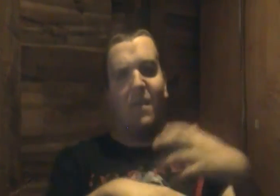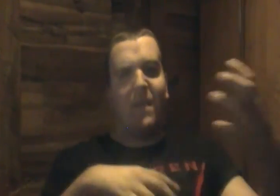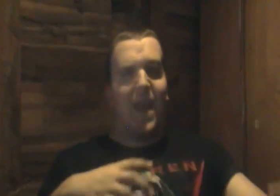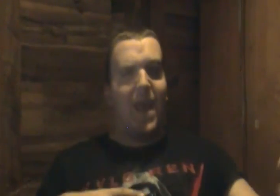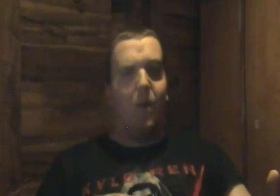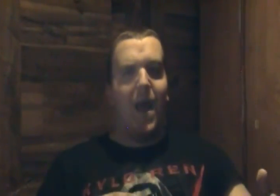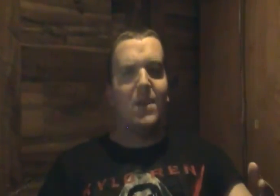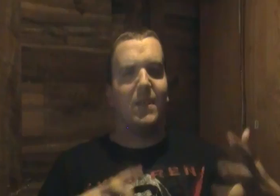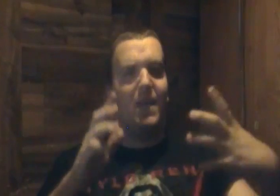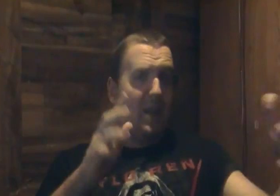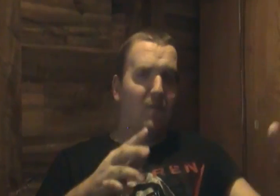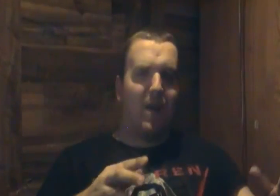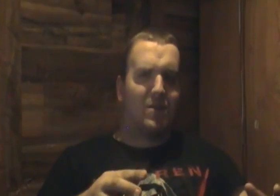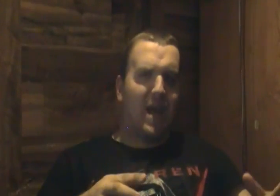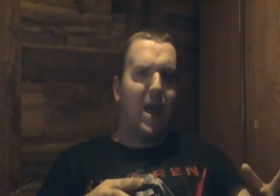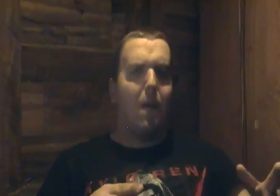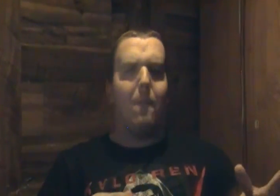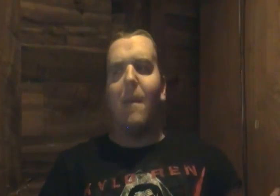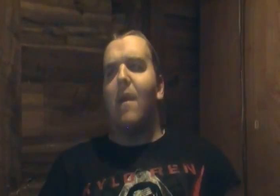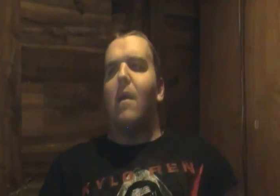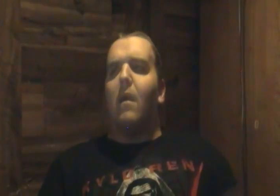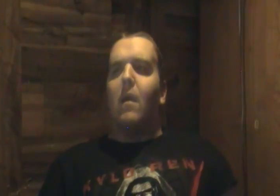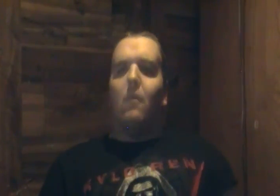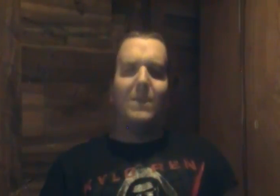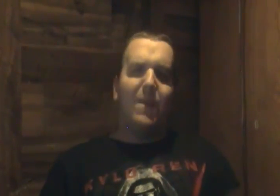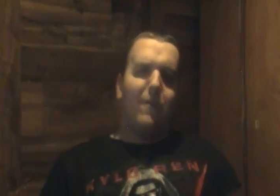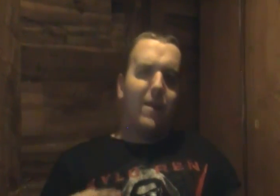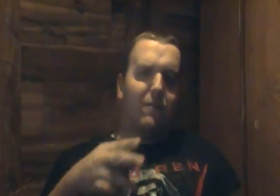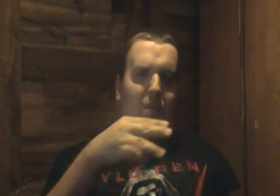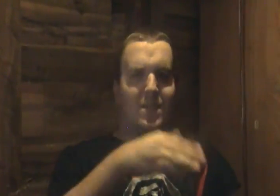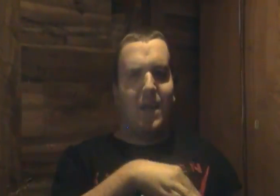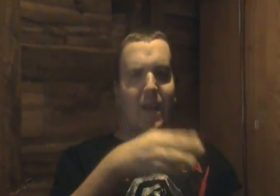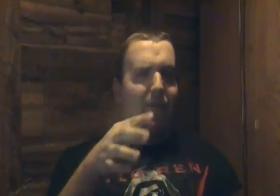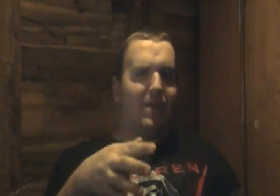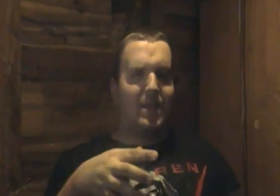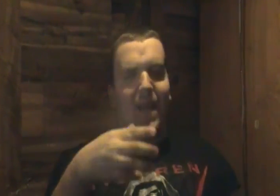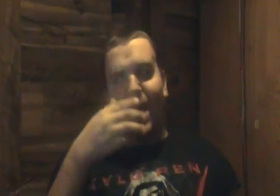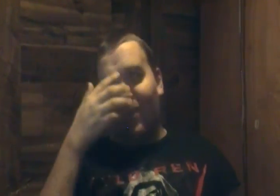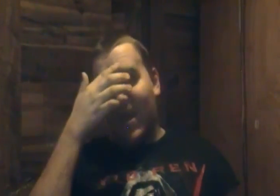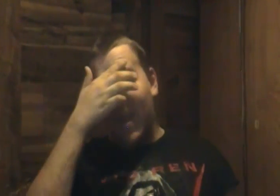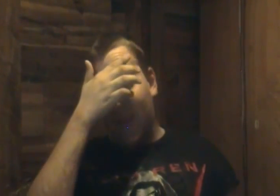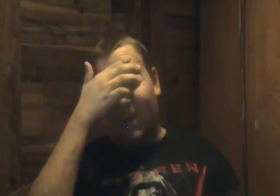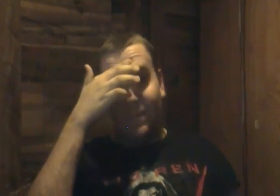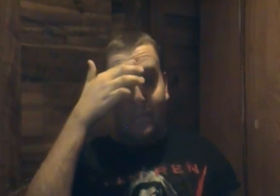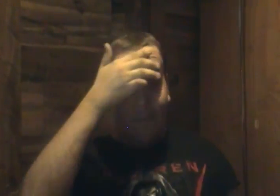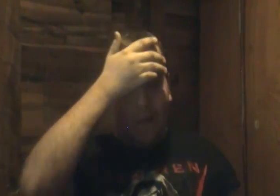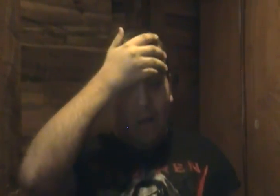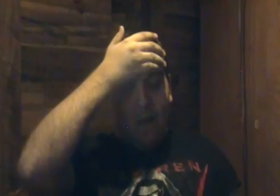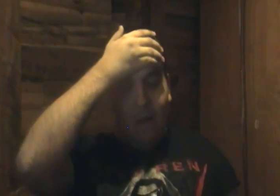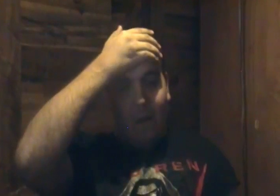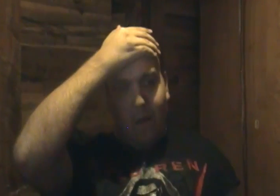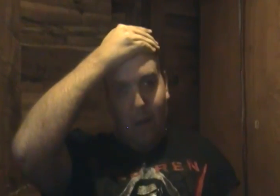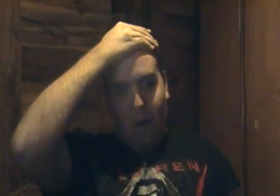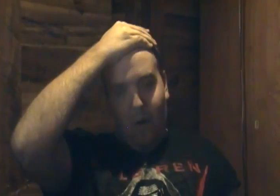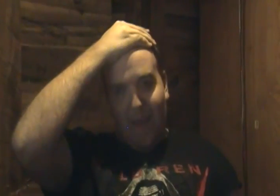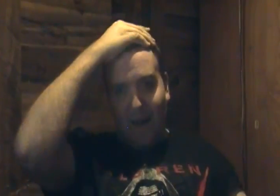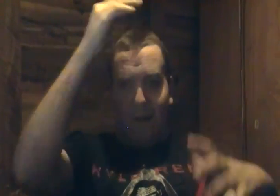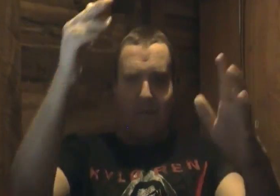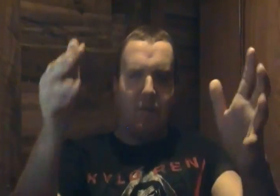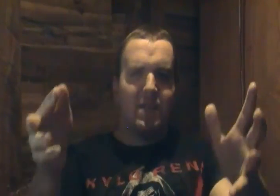figure that out actually dougly figures that out once they figure once dougly figures that out he oh yeah and all through